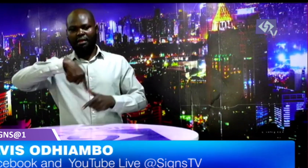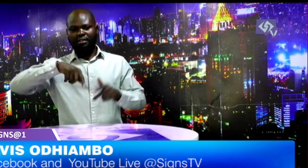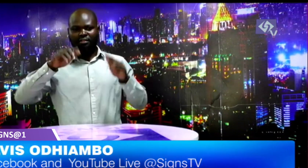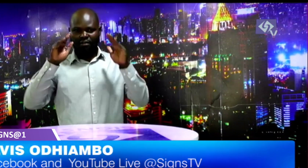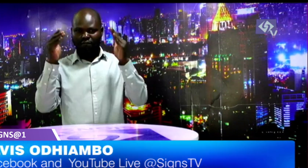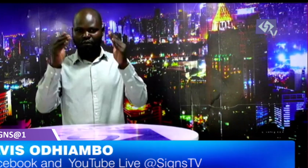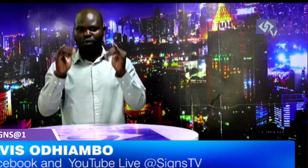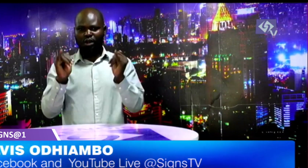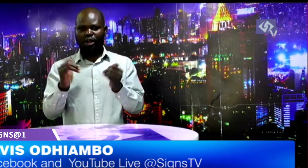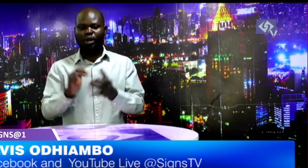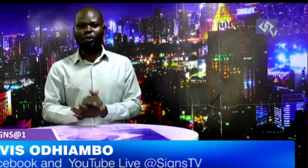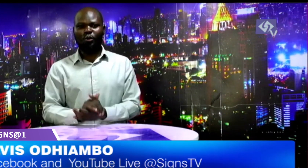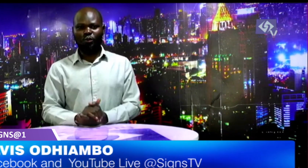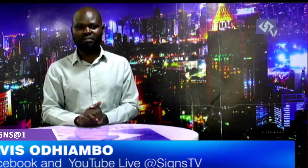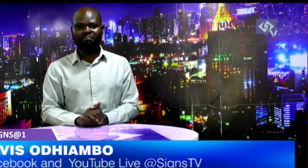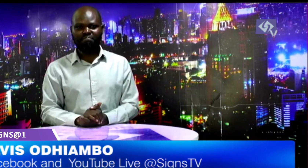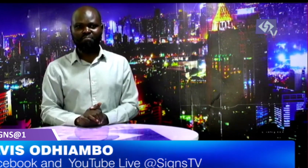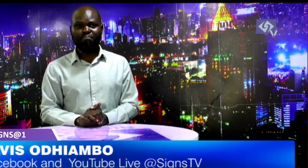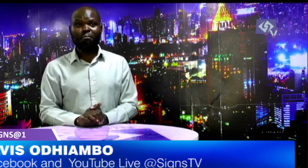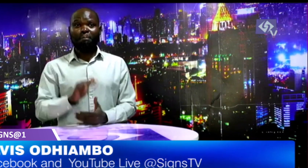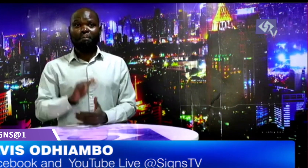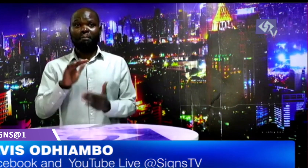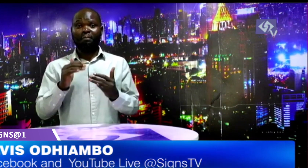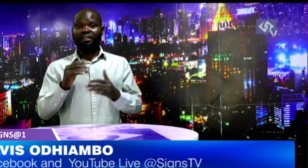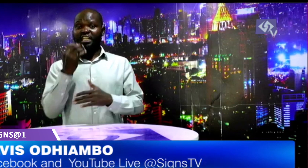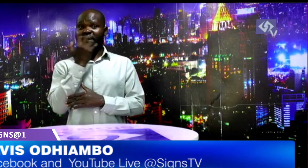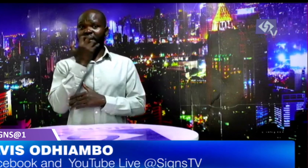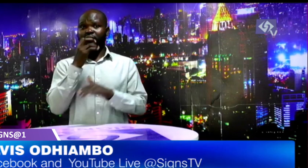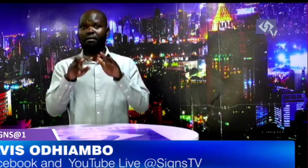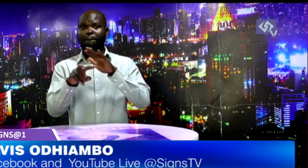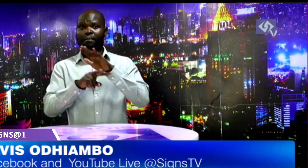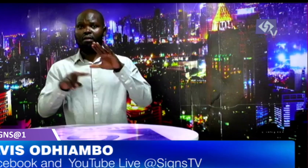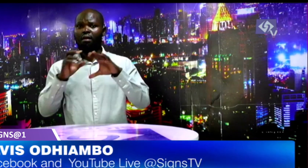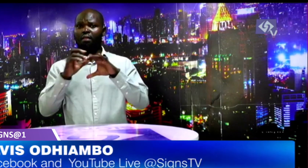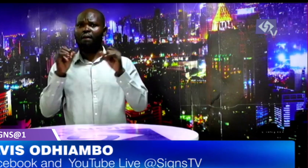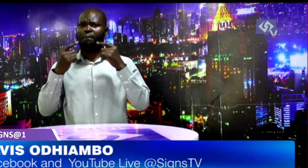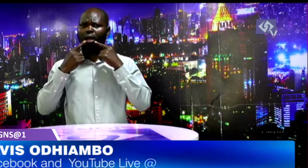interpreter doing the voicing esther kenny let's focus on our today's news updates